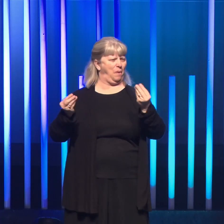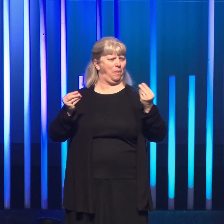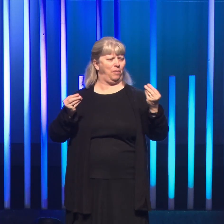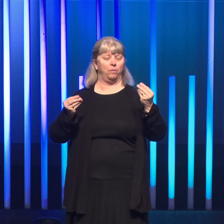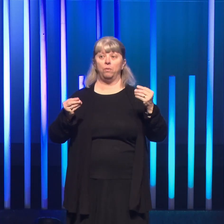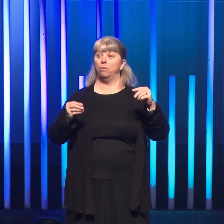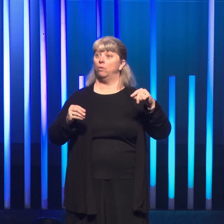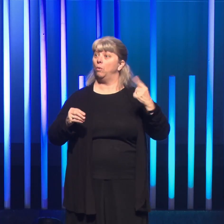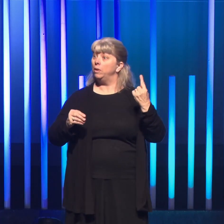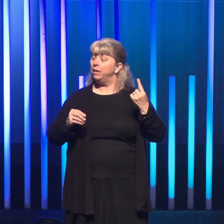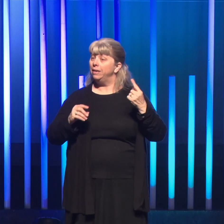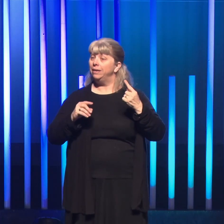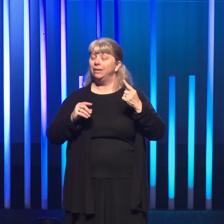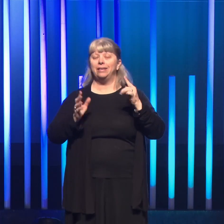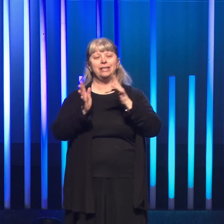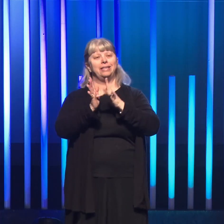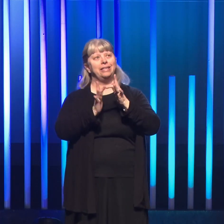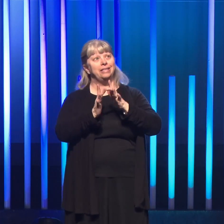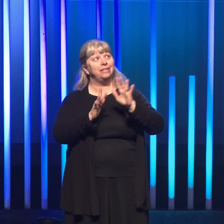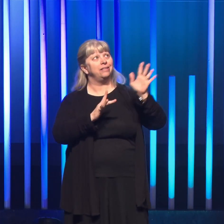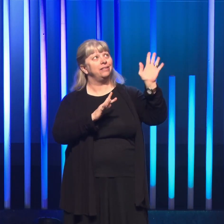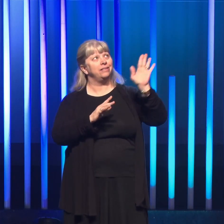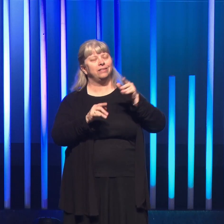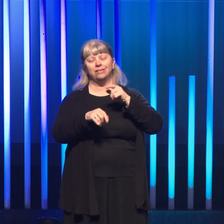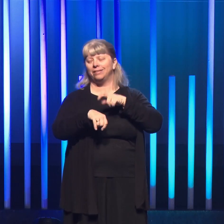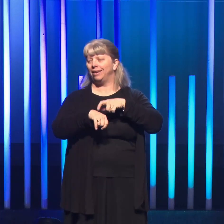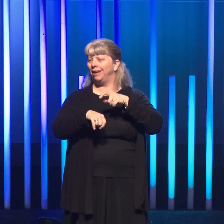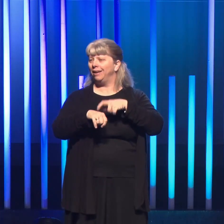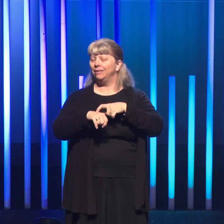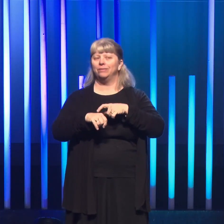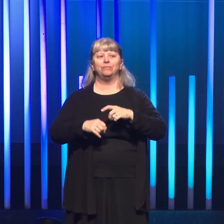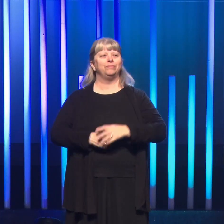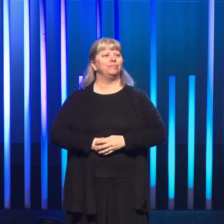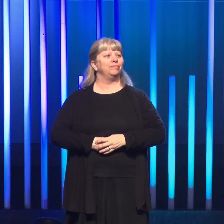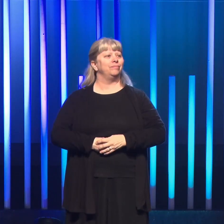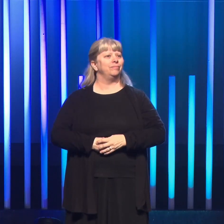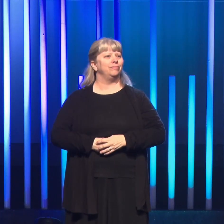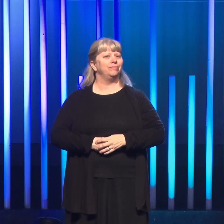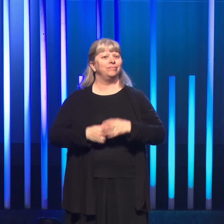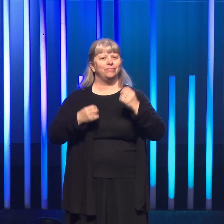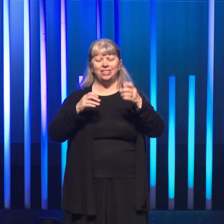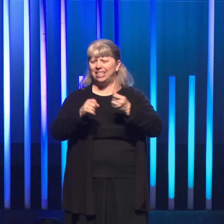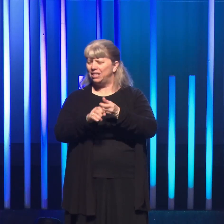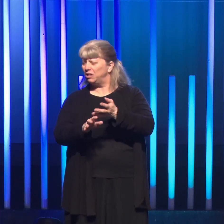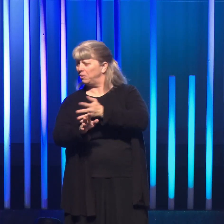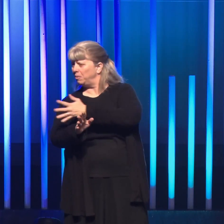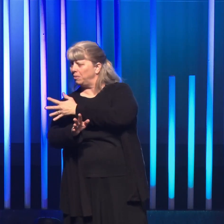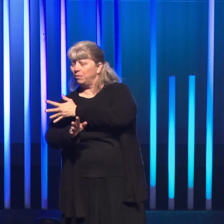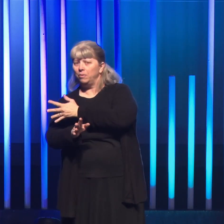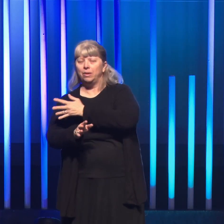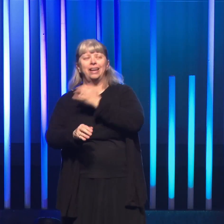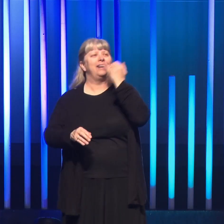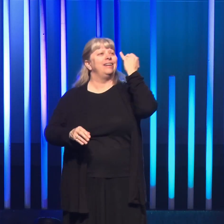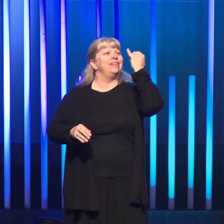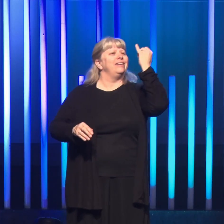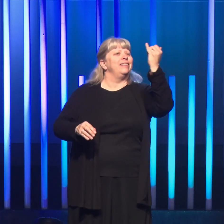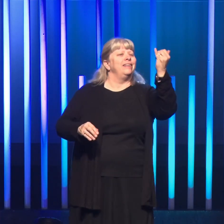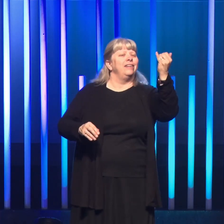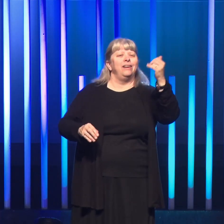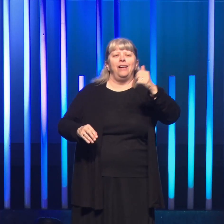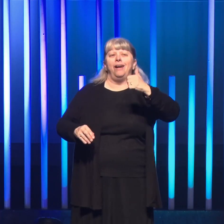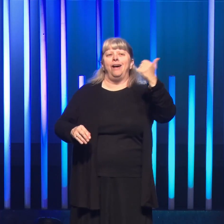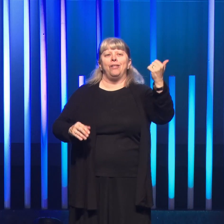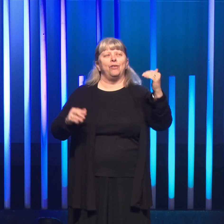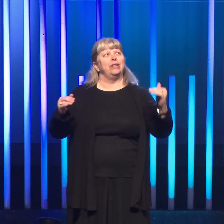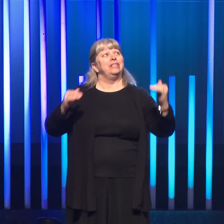However, in Jesus' time, and for centuries prior, the idea of another